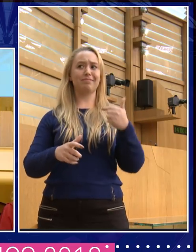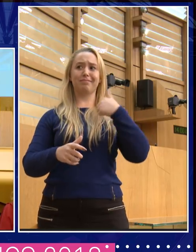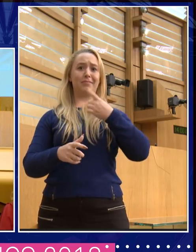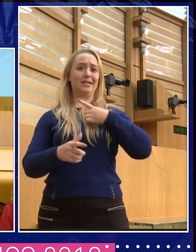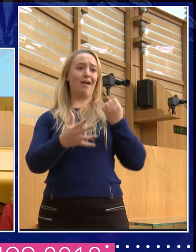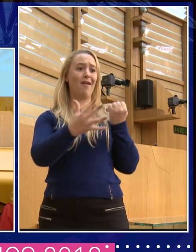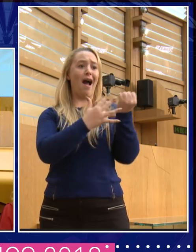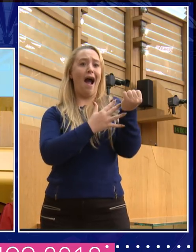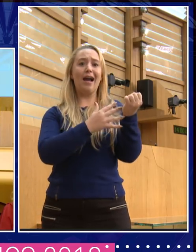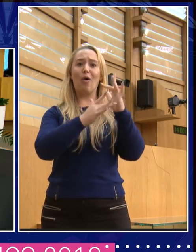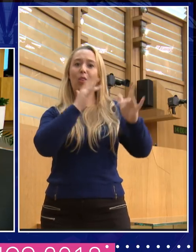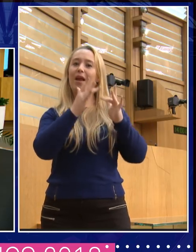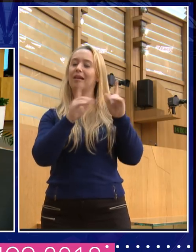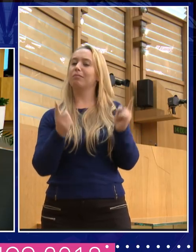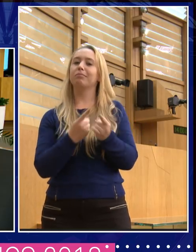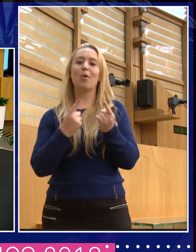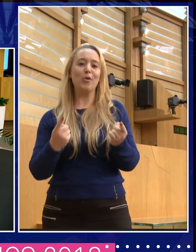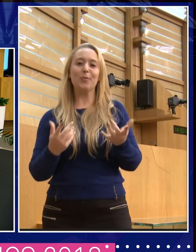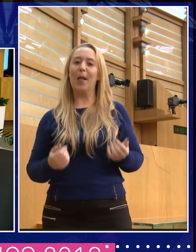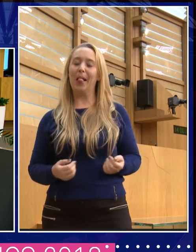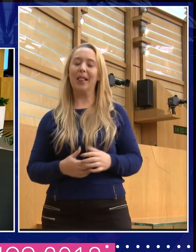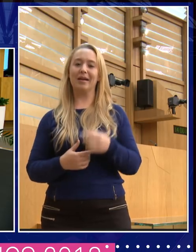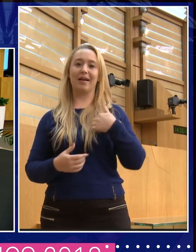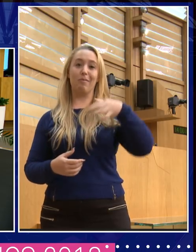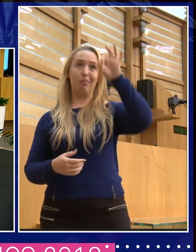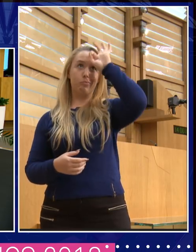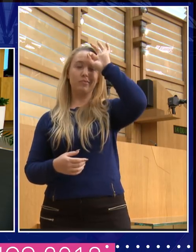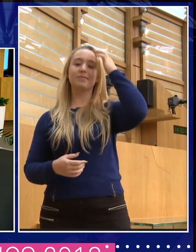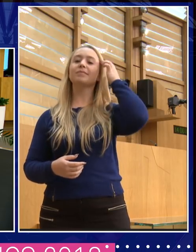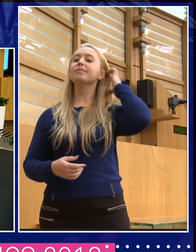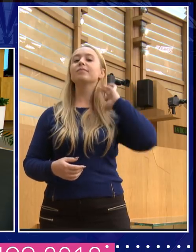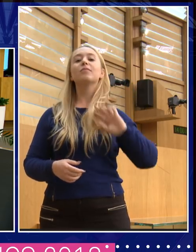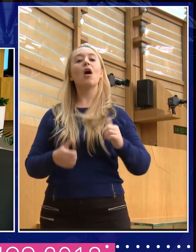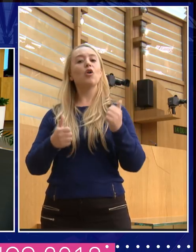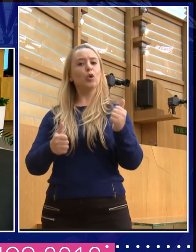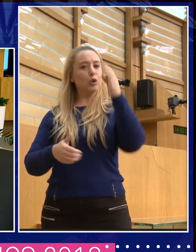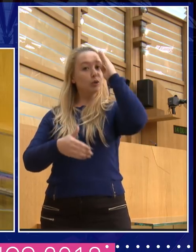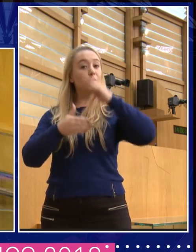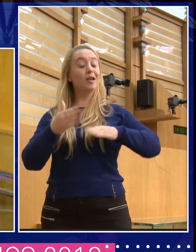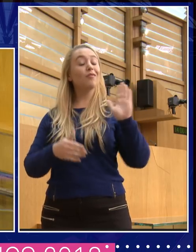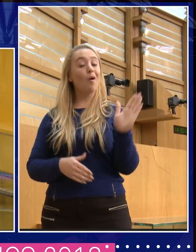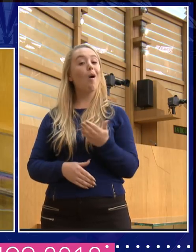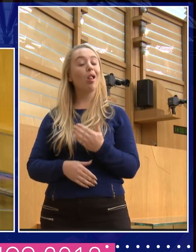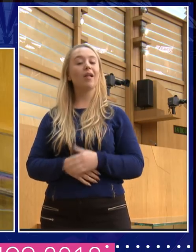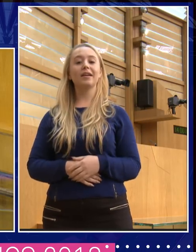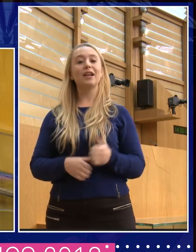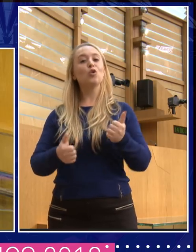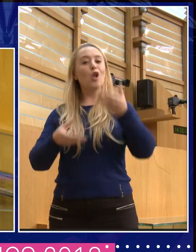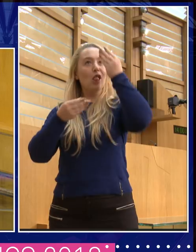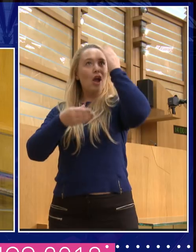page. So it was, it was a learning experience for us all. Well, indeed. And I mean,